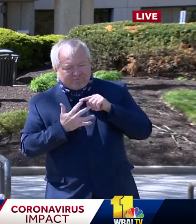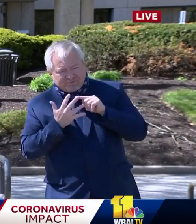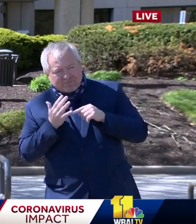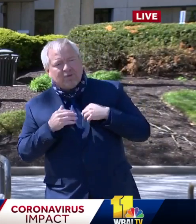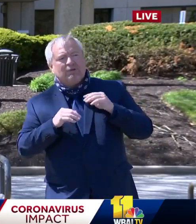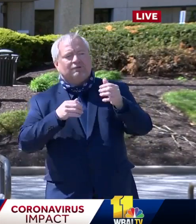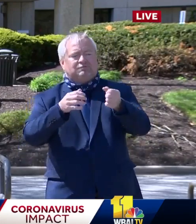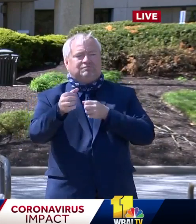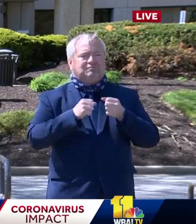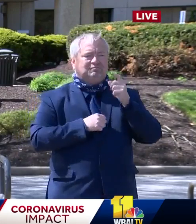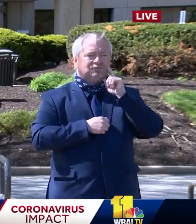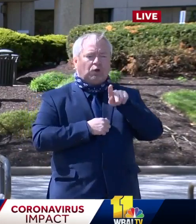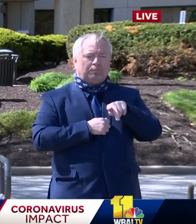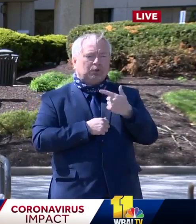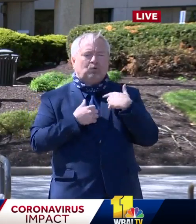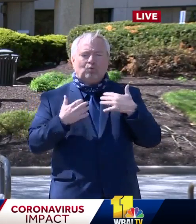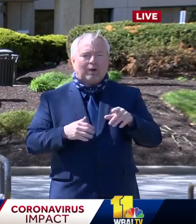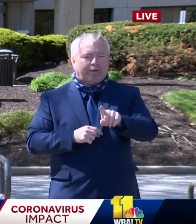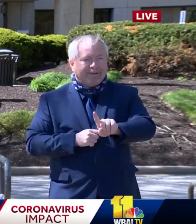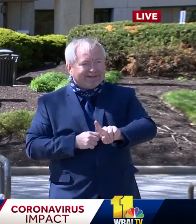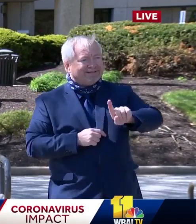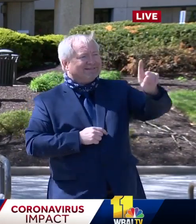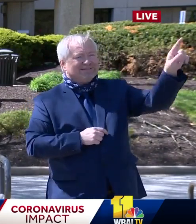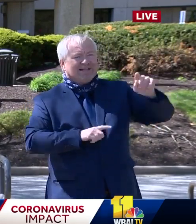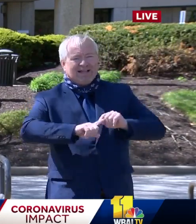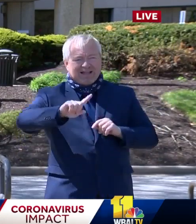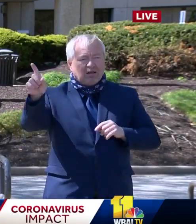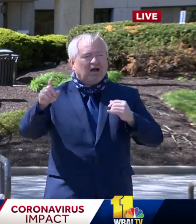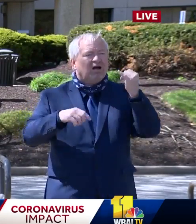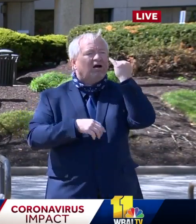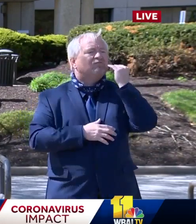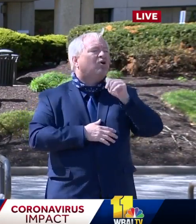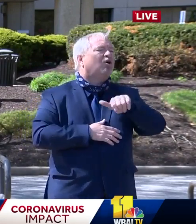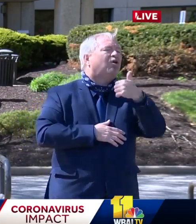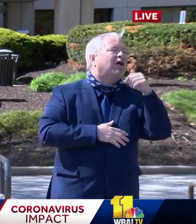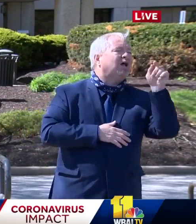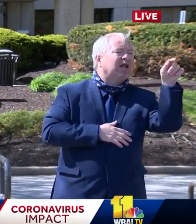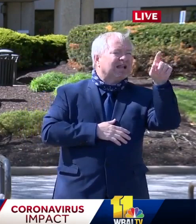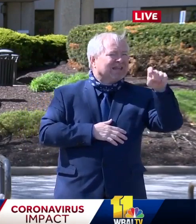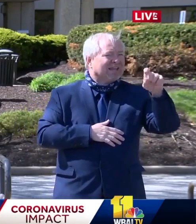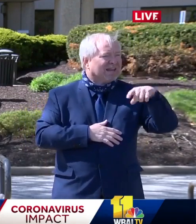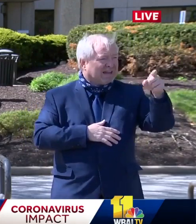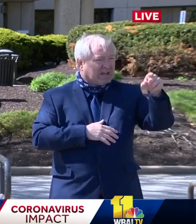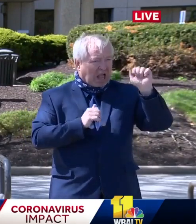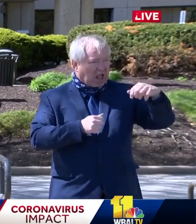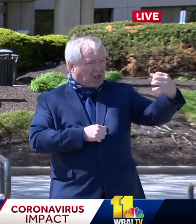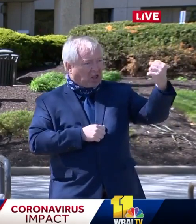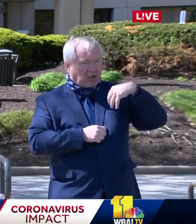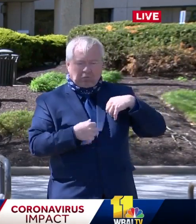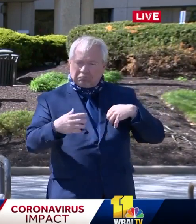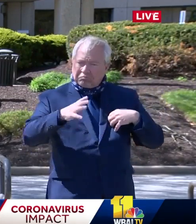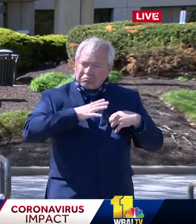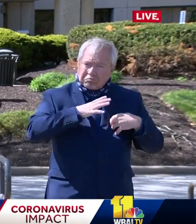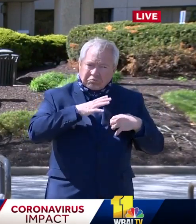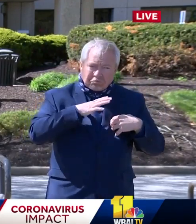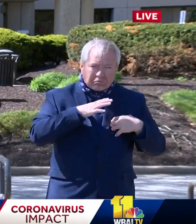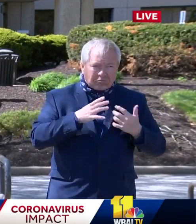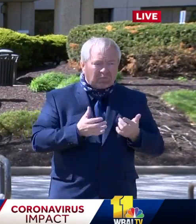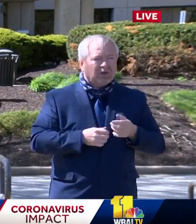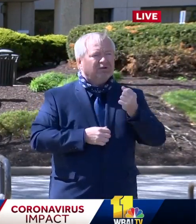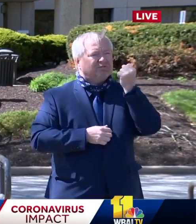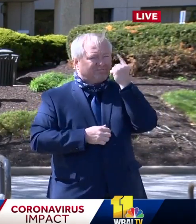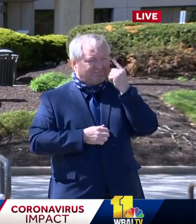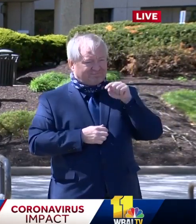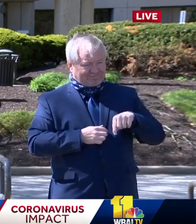also, this is also a resource for the entire state. So it expands bed capacity, not only in the county, but it also adds to the bed capacity